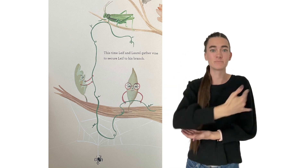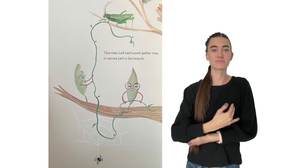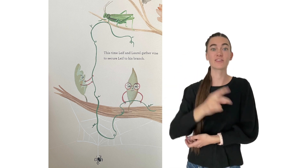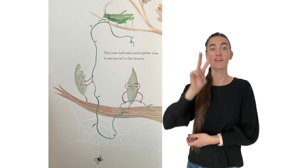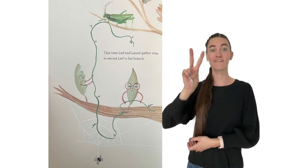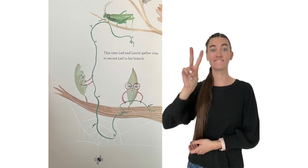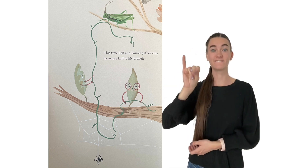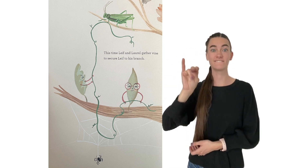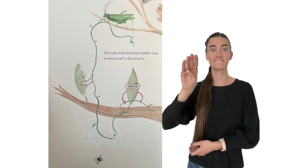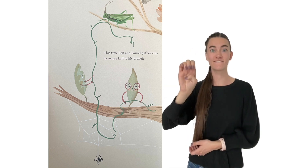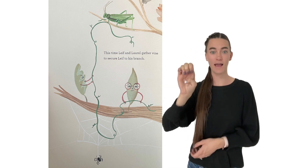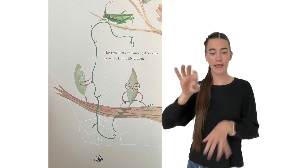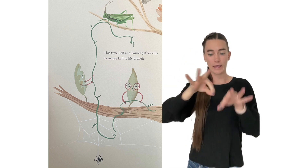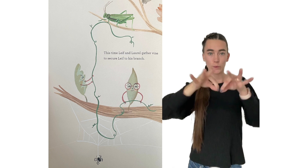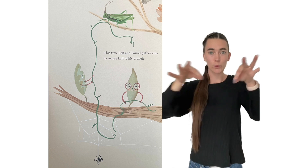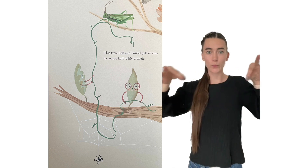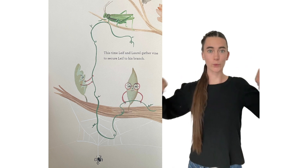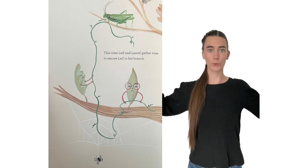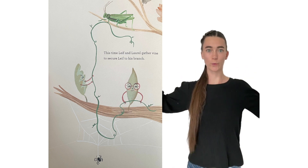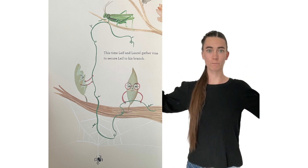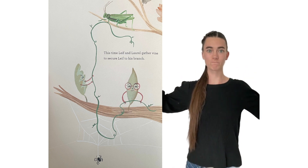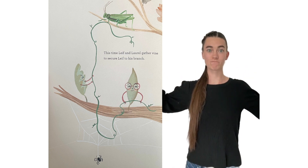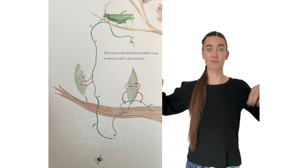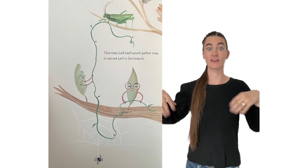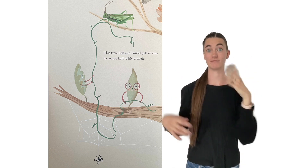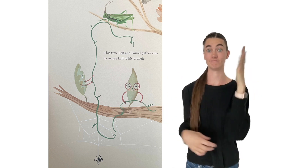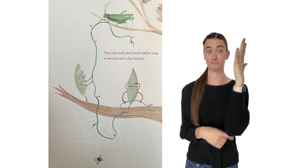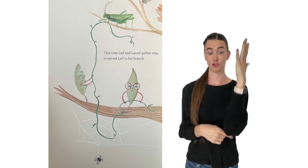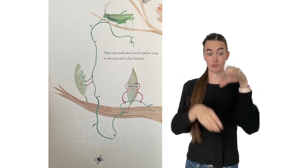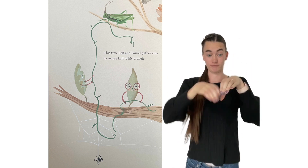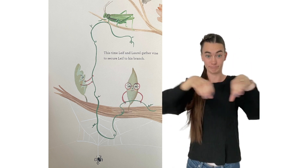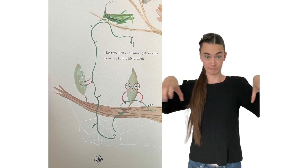vine to secure Leaf to his branch.